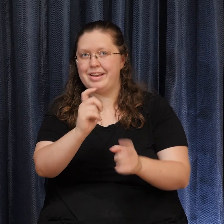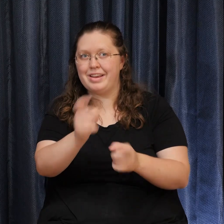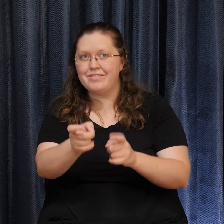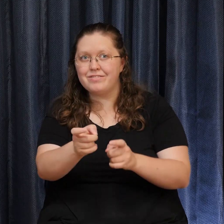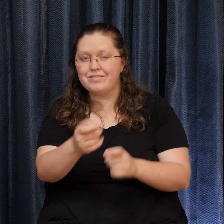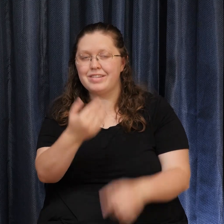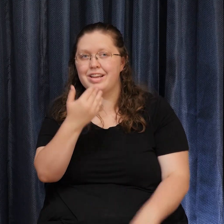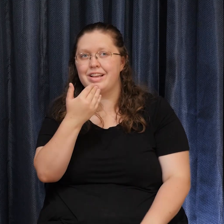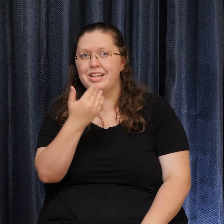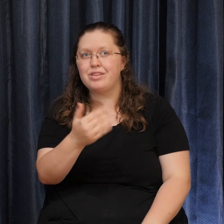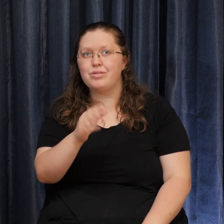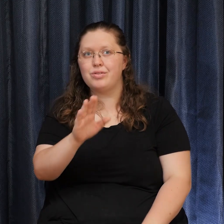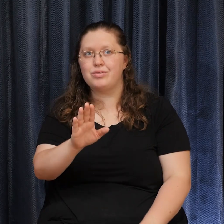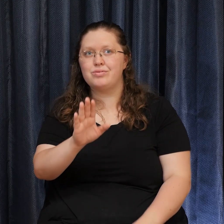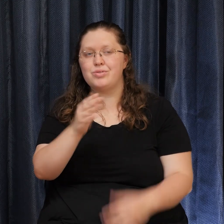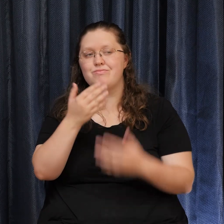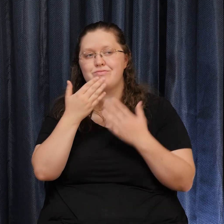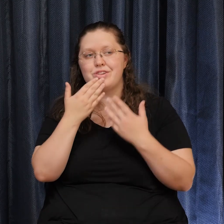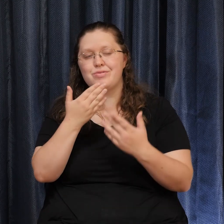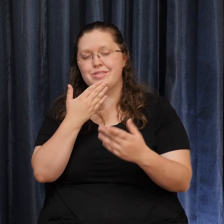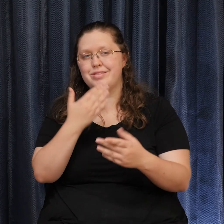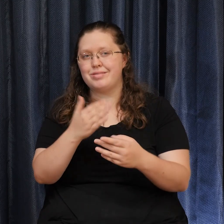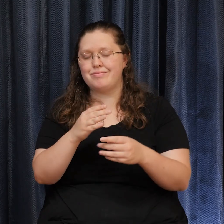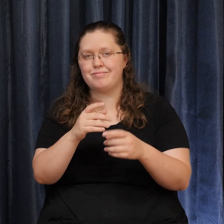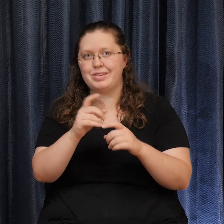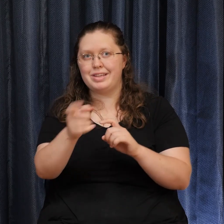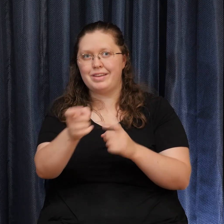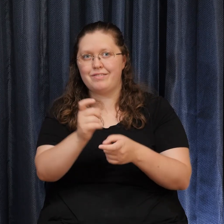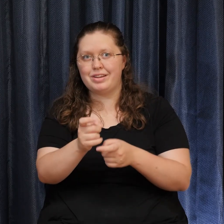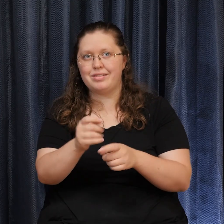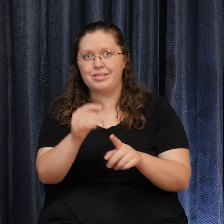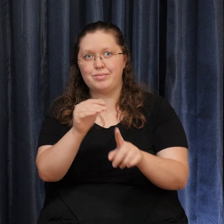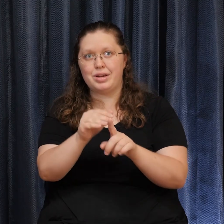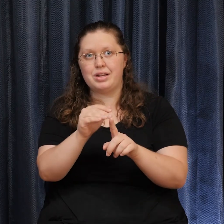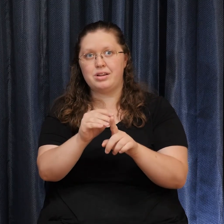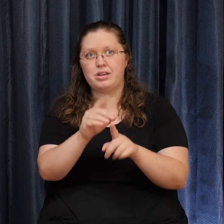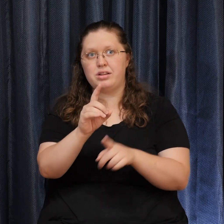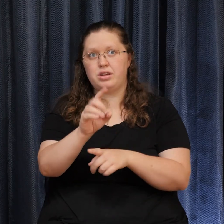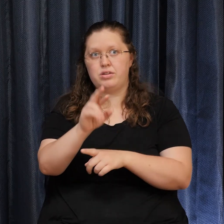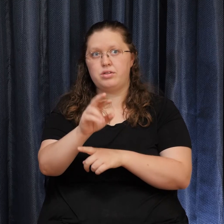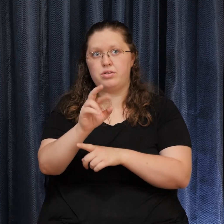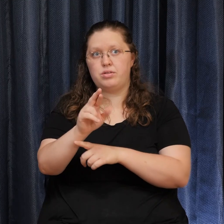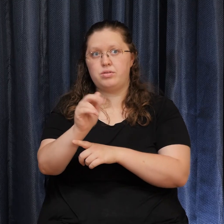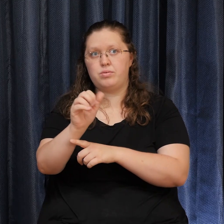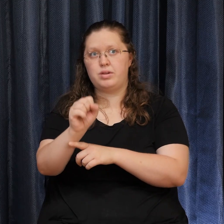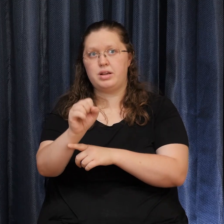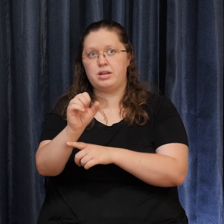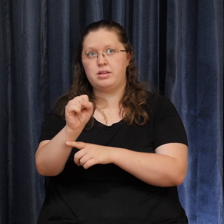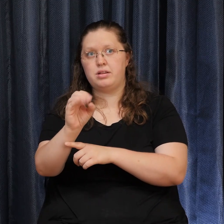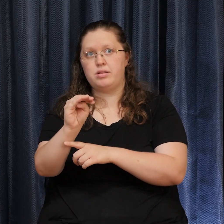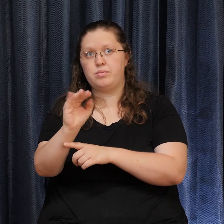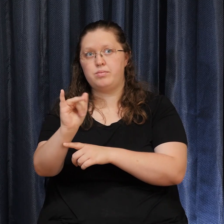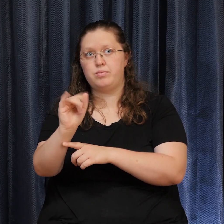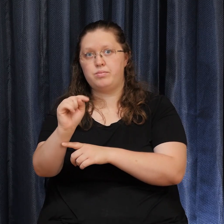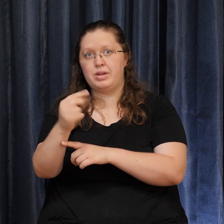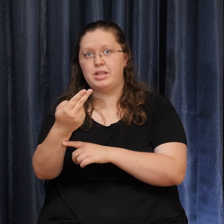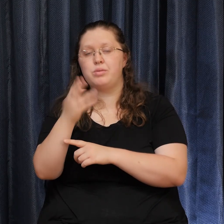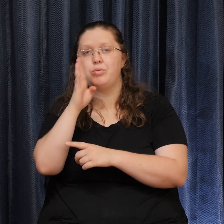your generous giving A reminder That Dr. Raz Smith Will be here next Sunday To speak Come and be with us By way